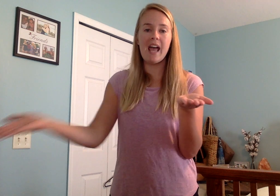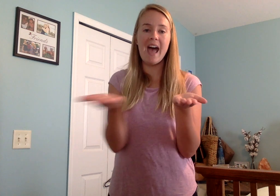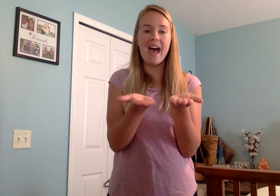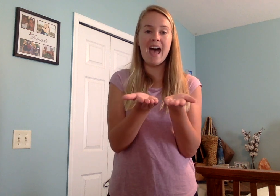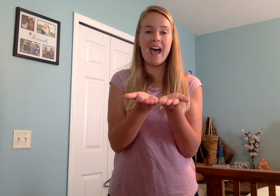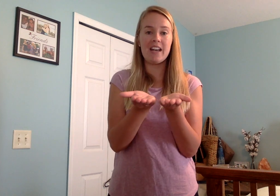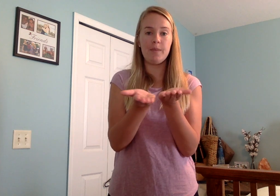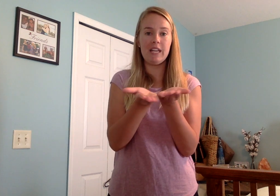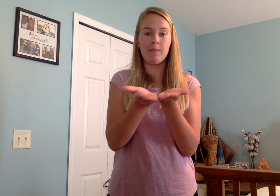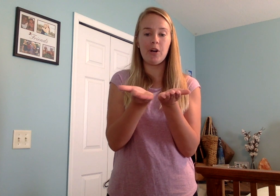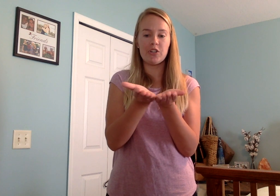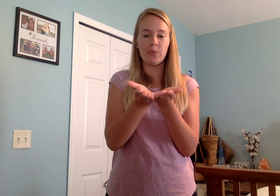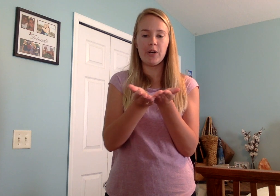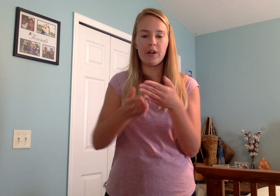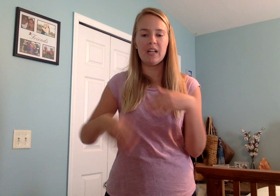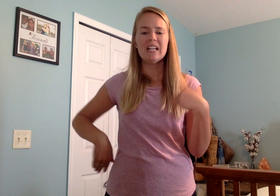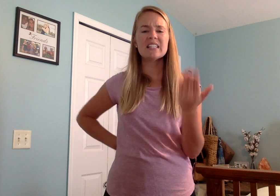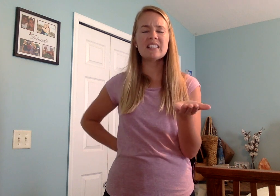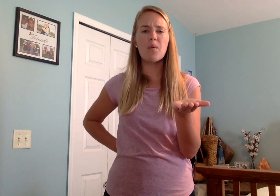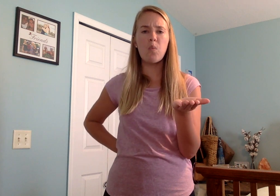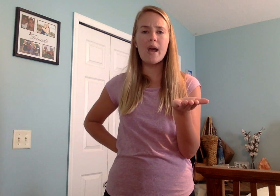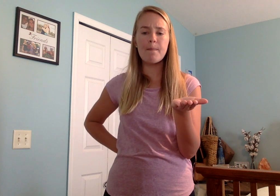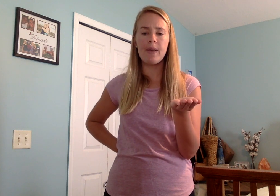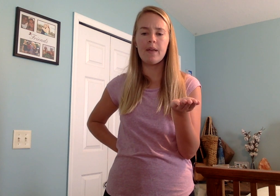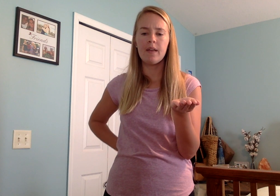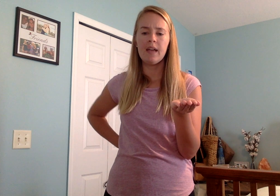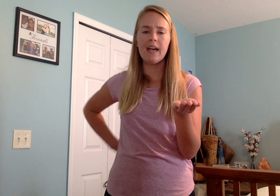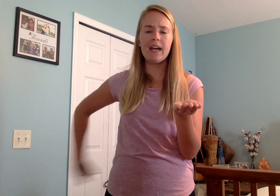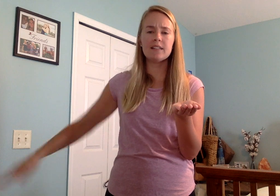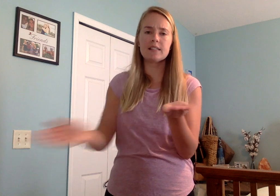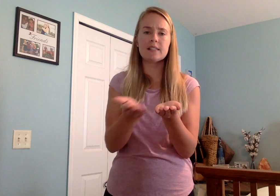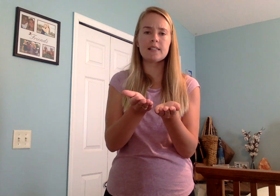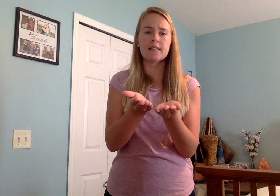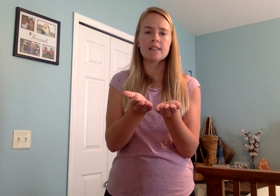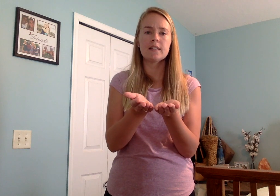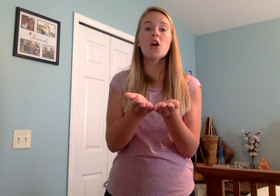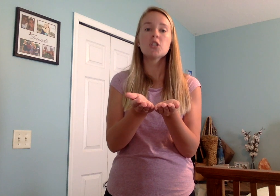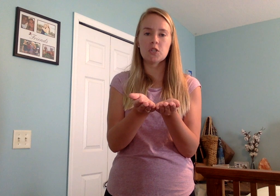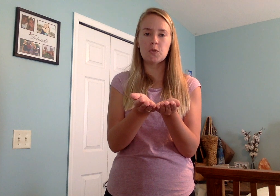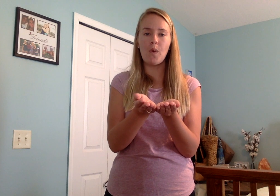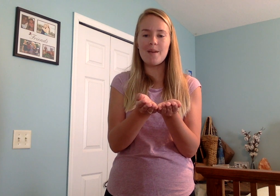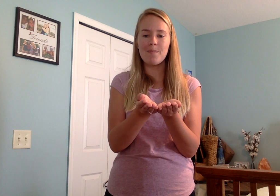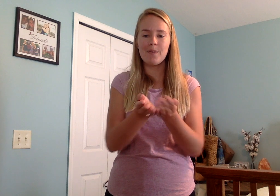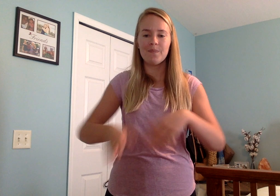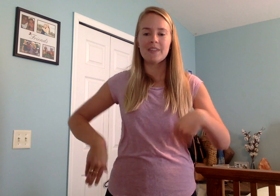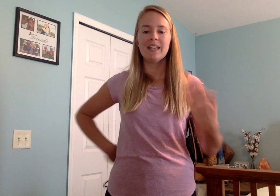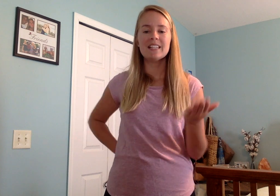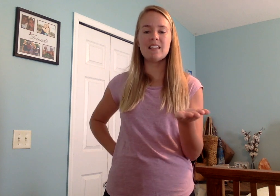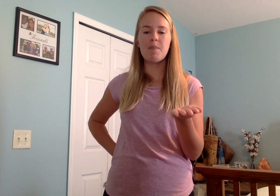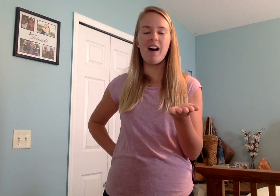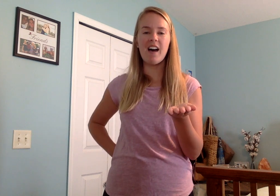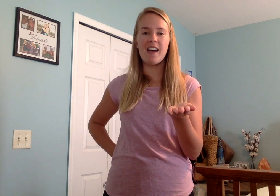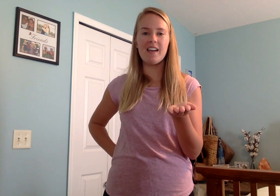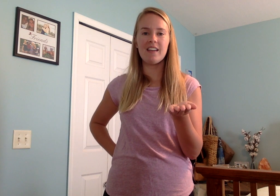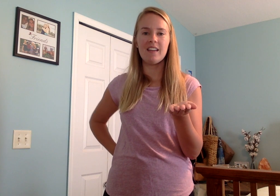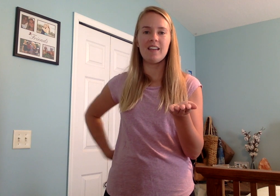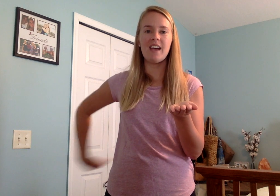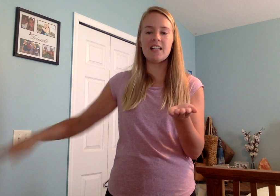add the beginning part to the word. Say wipe, add s-s-swipe. Say pie, add